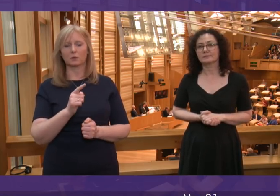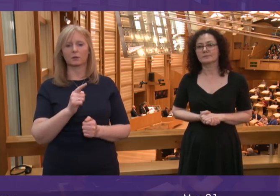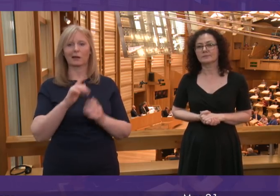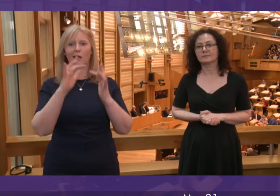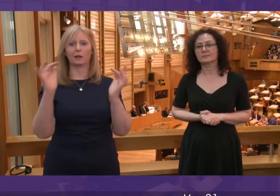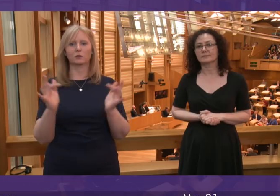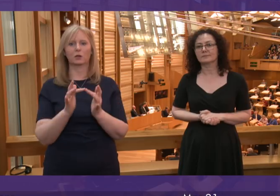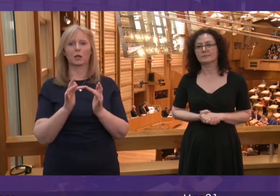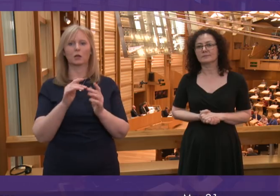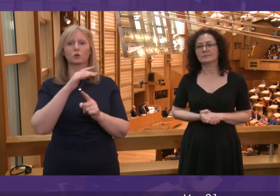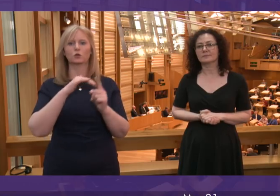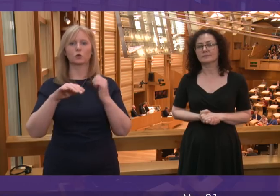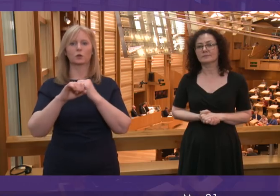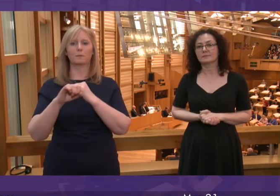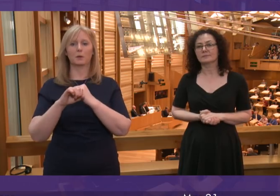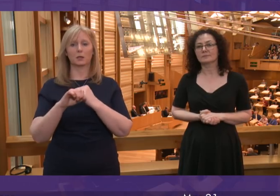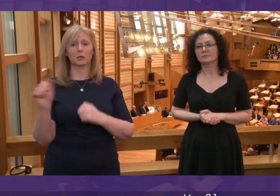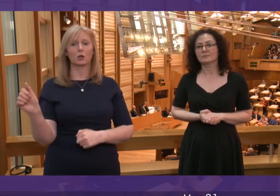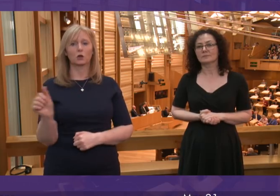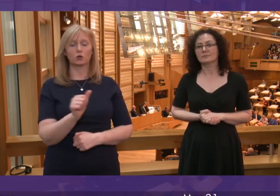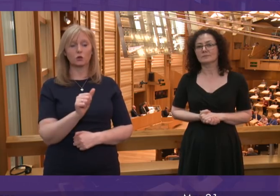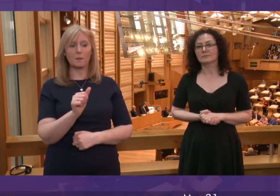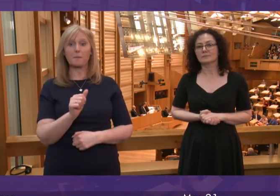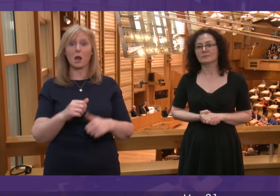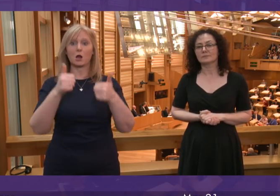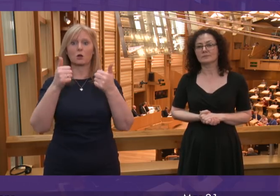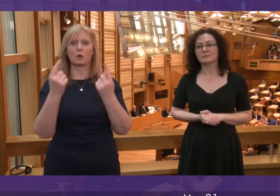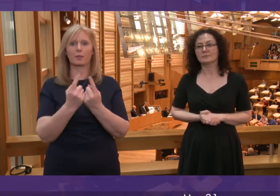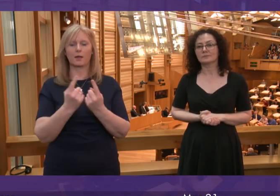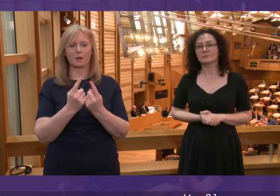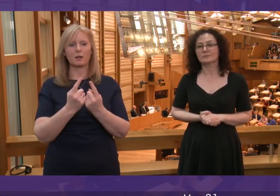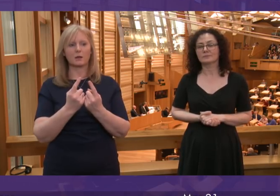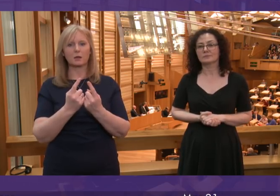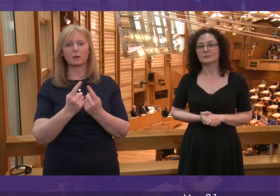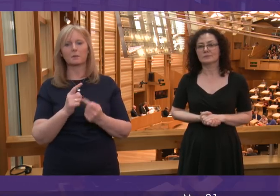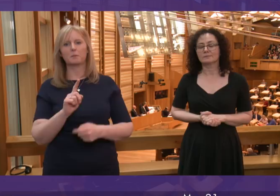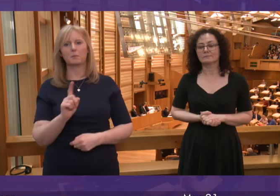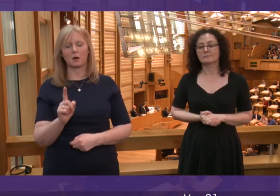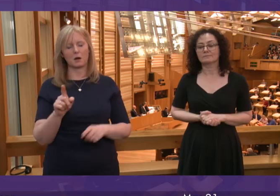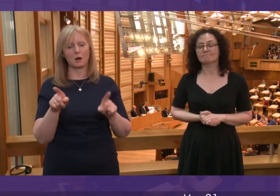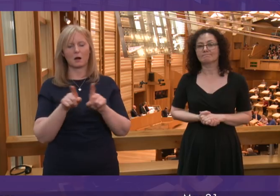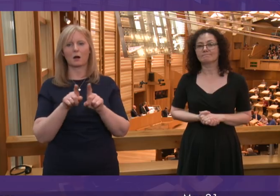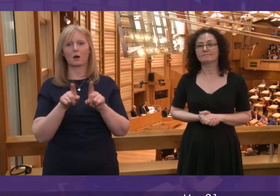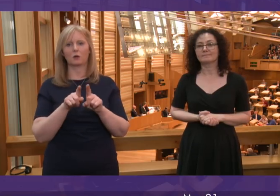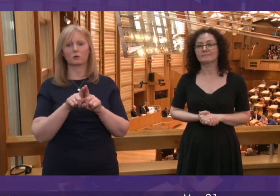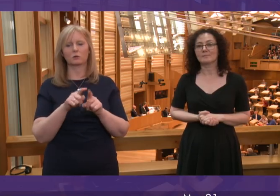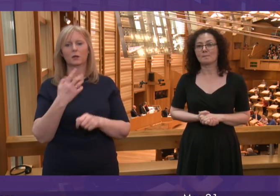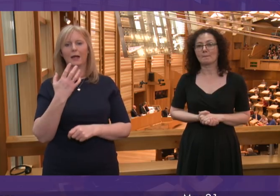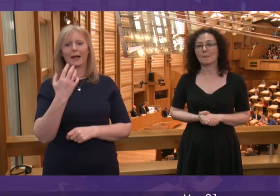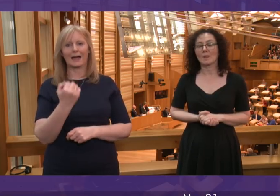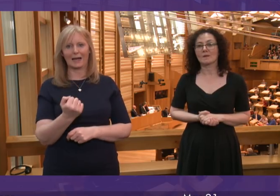should be, and in many respects, is a force for good that we should embrace and welcome. But it also does put